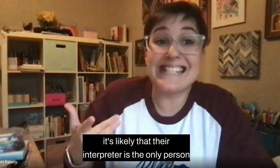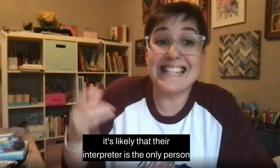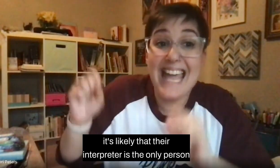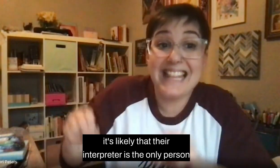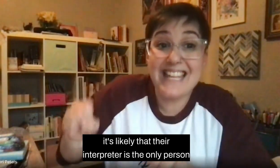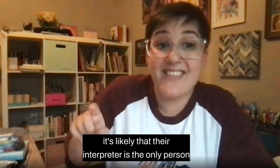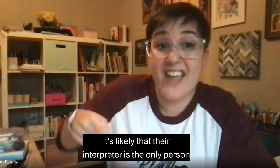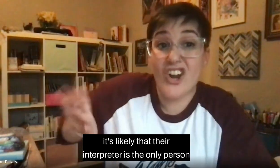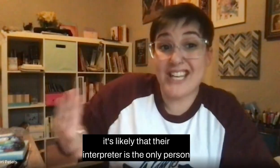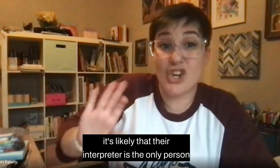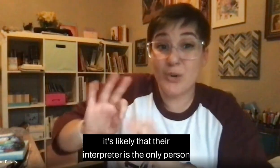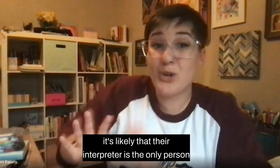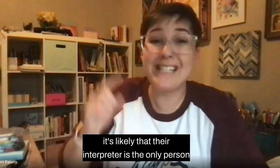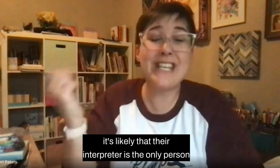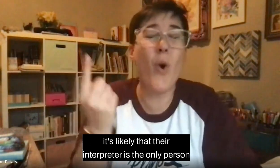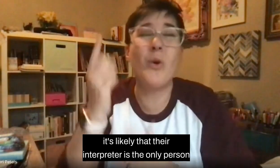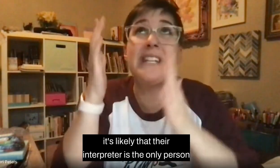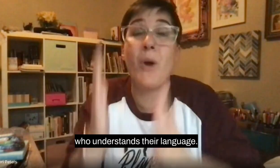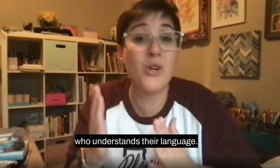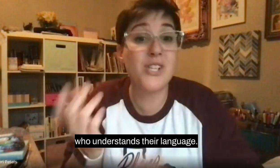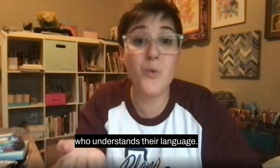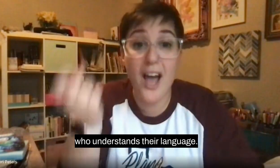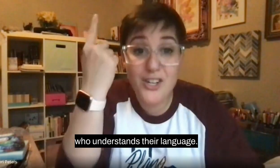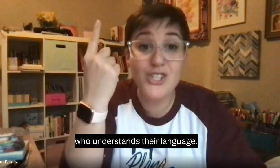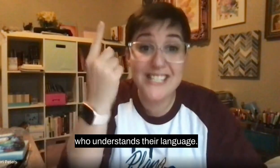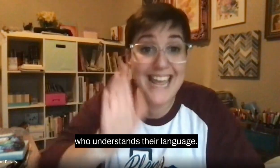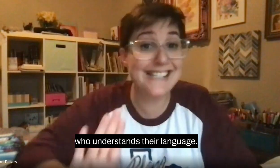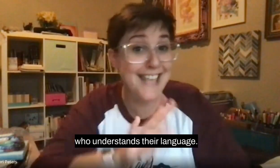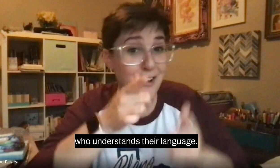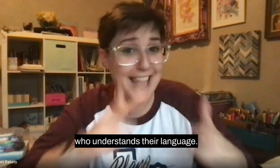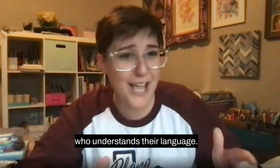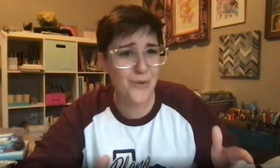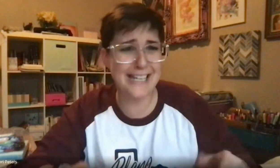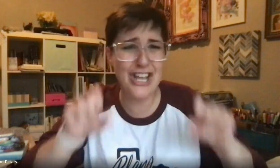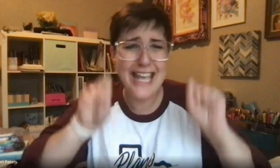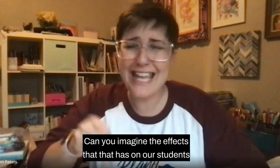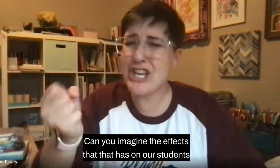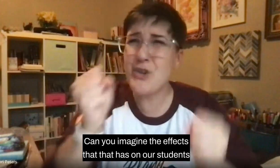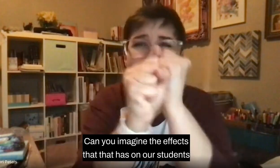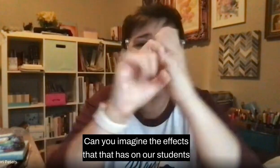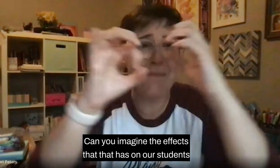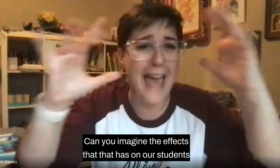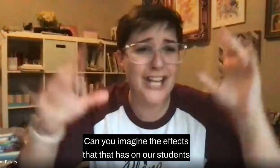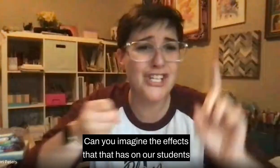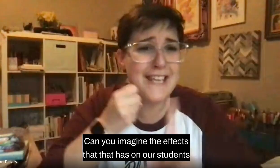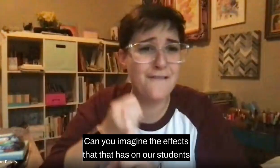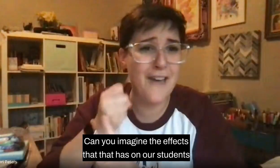likely that their interpreter is the only person who understands their language. Can you imagine the effects